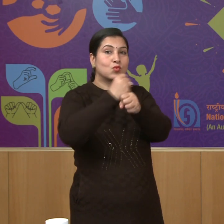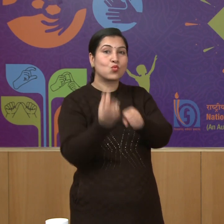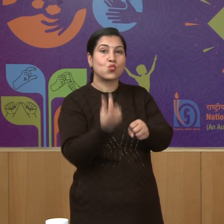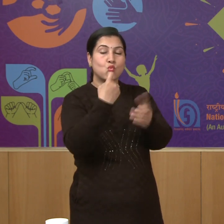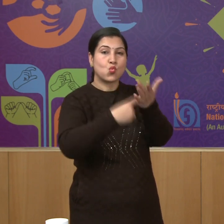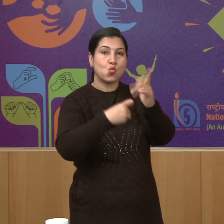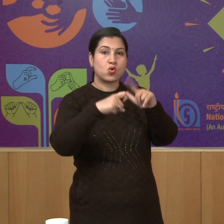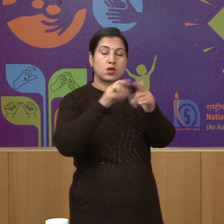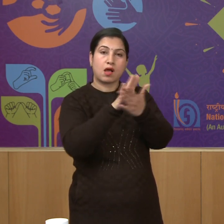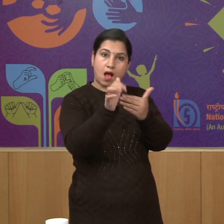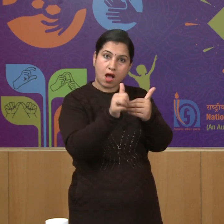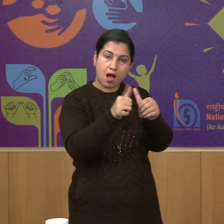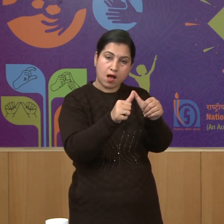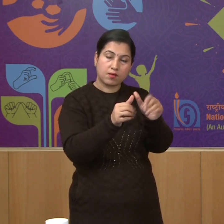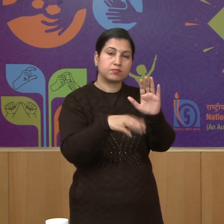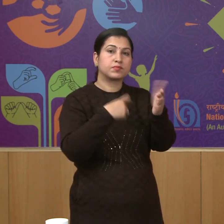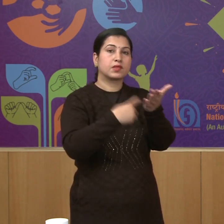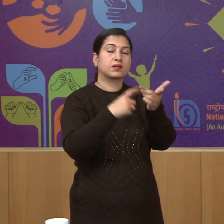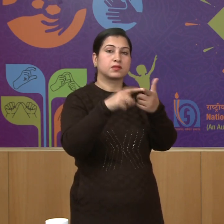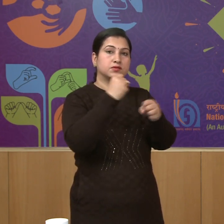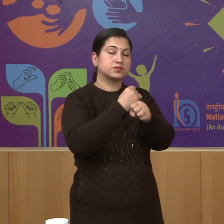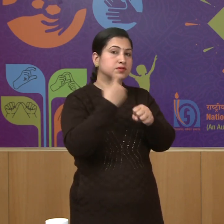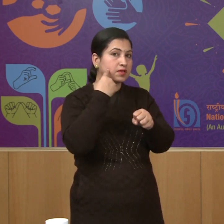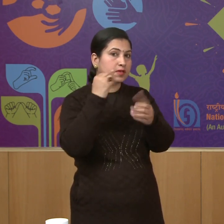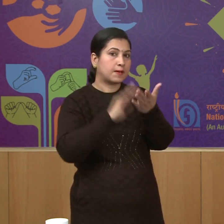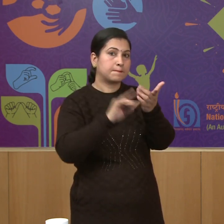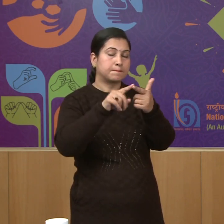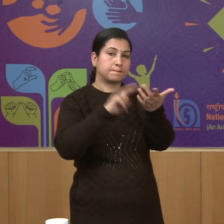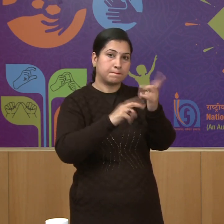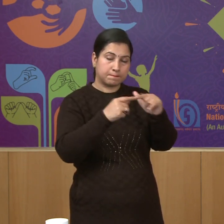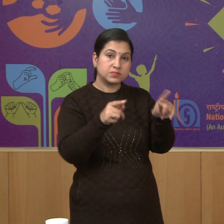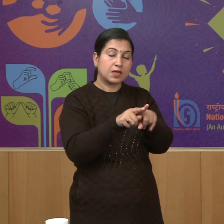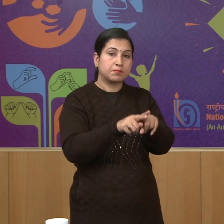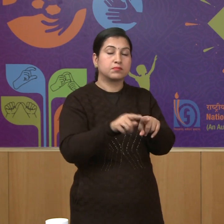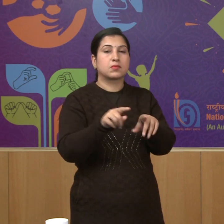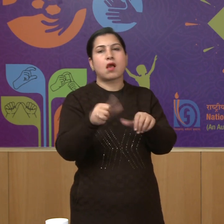Jat regiment etc